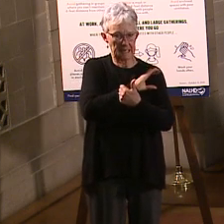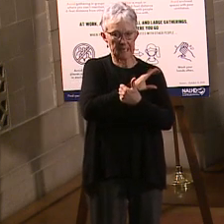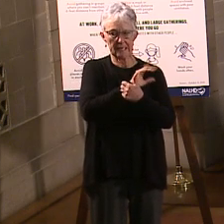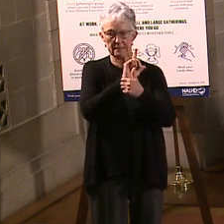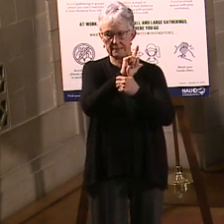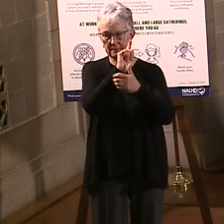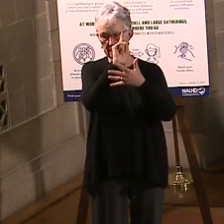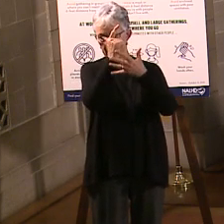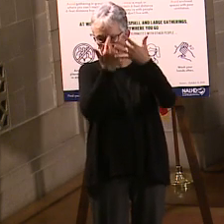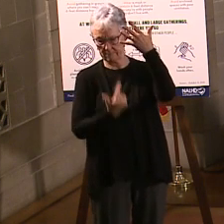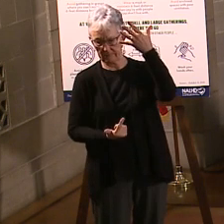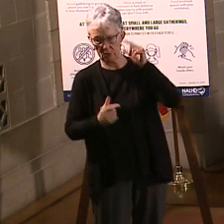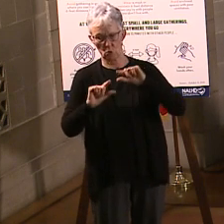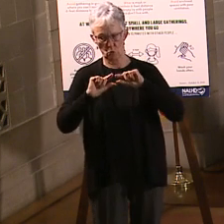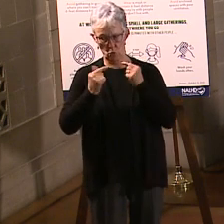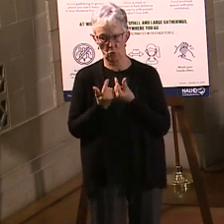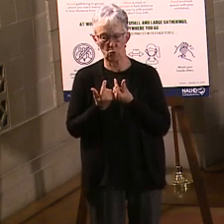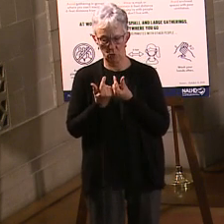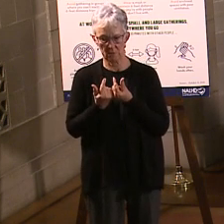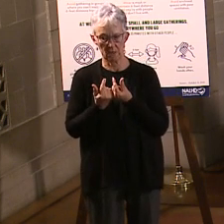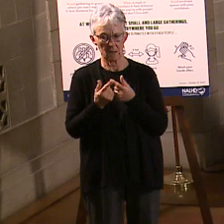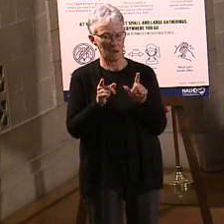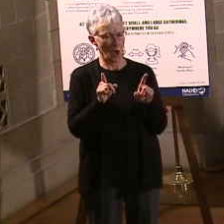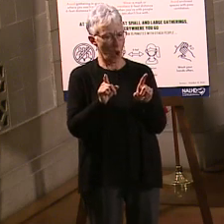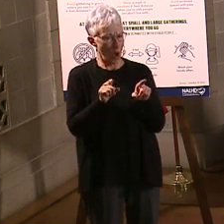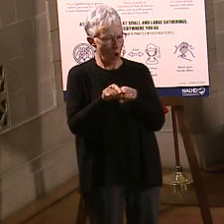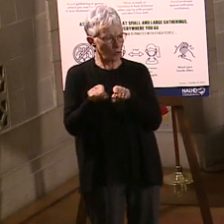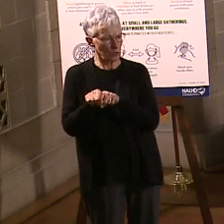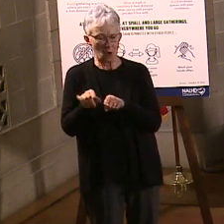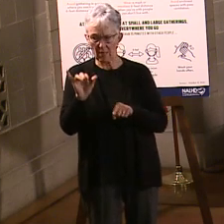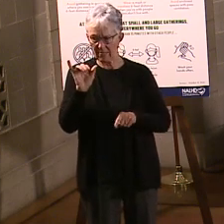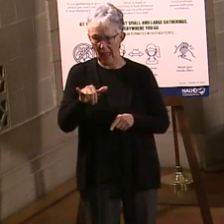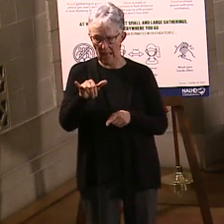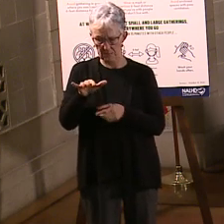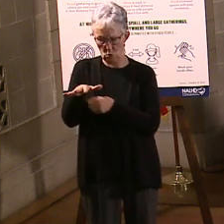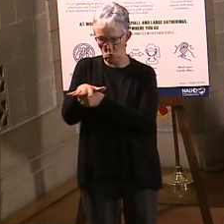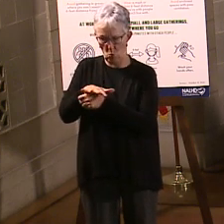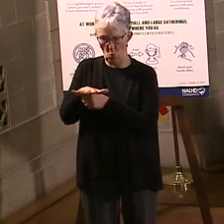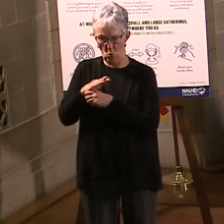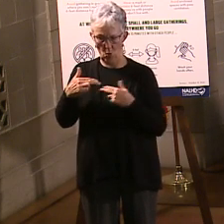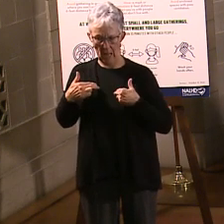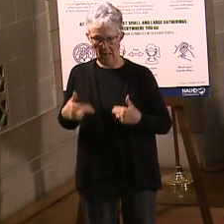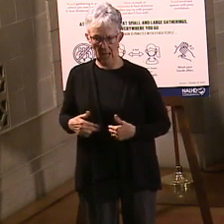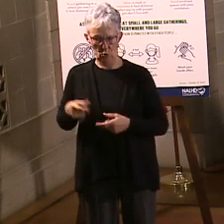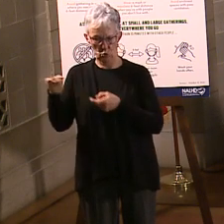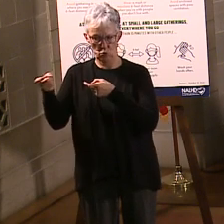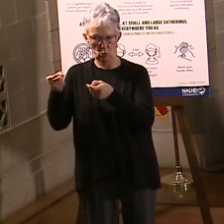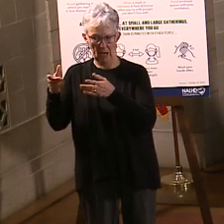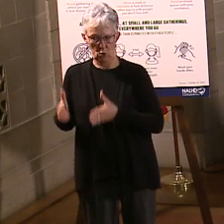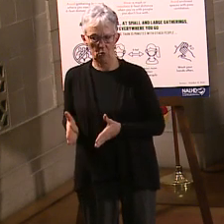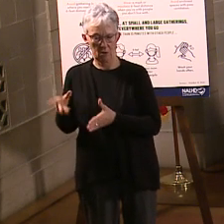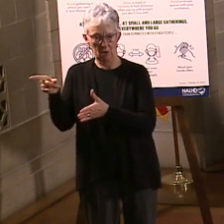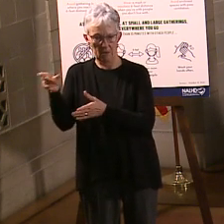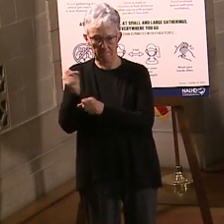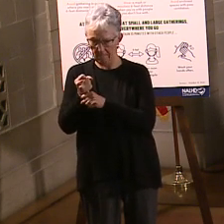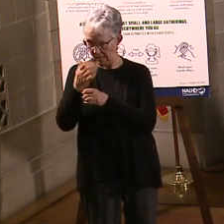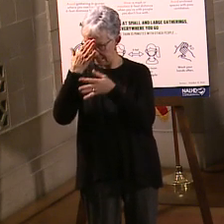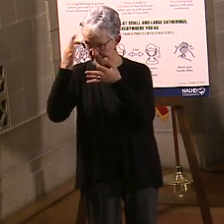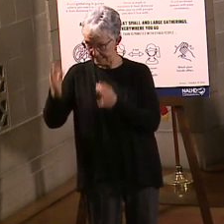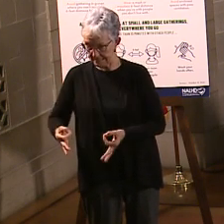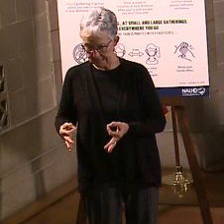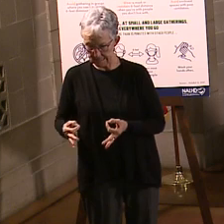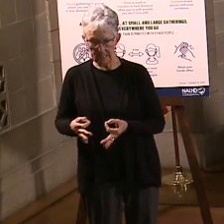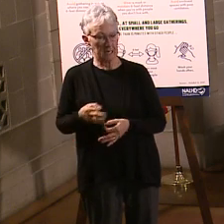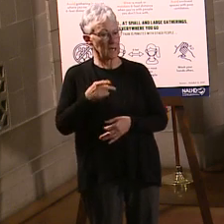that right in front of me, but I would also reiterate that's at the discretion of the local health director. So the local health director may decide all